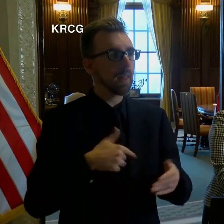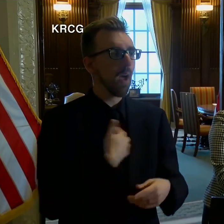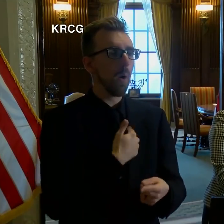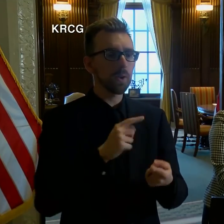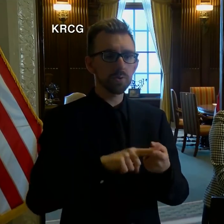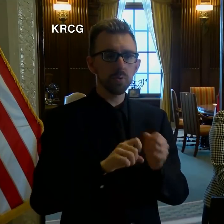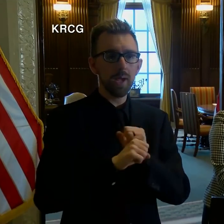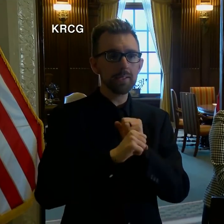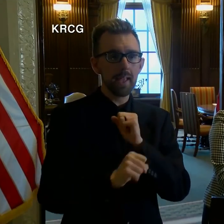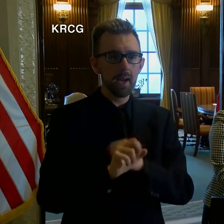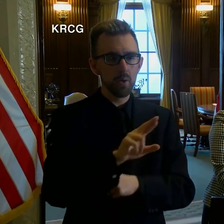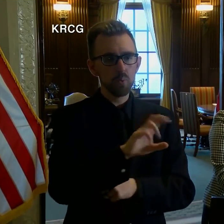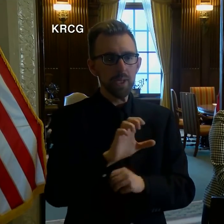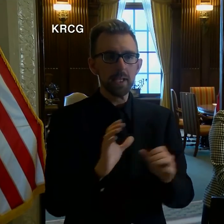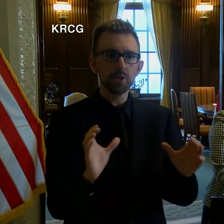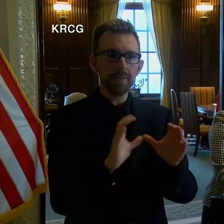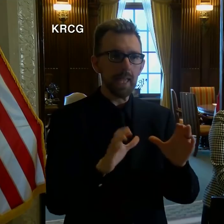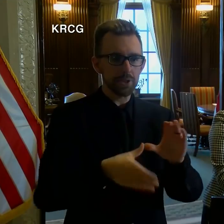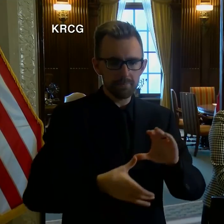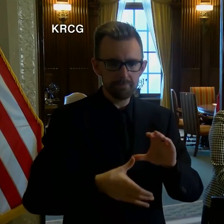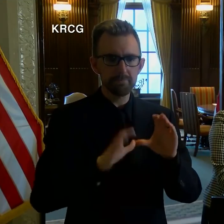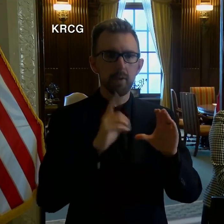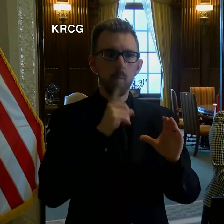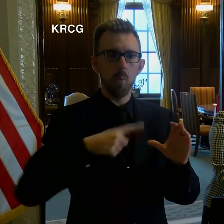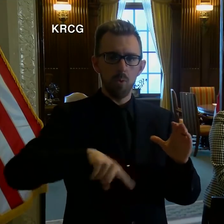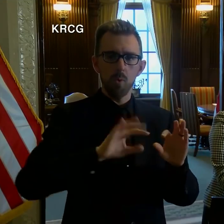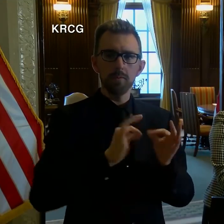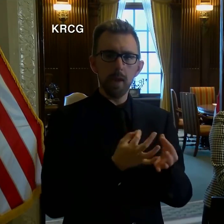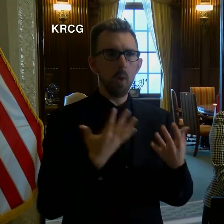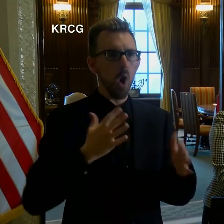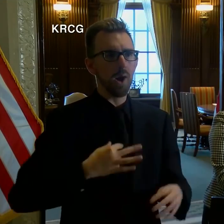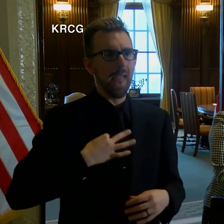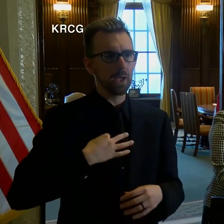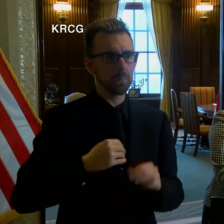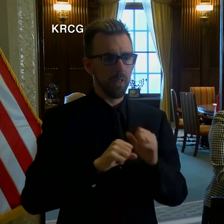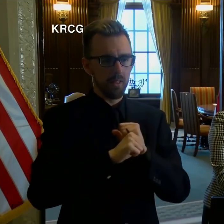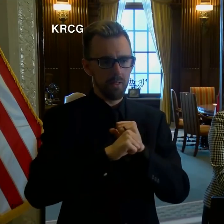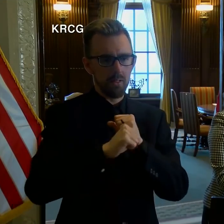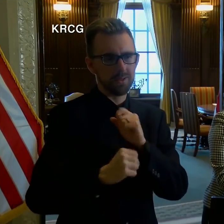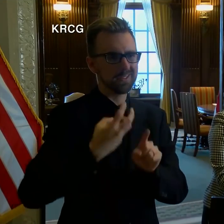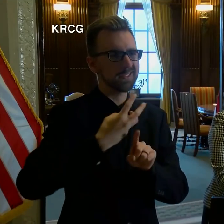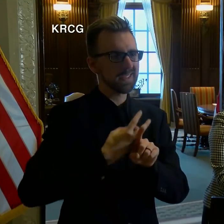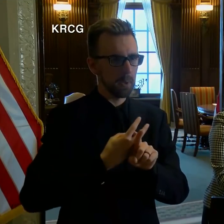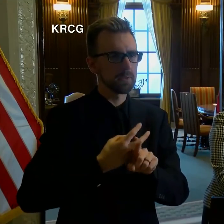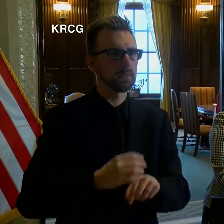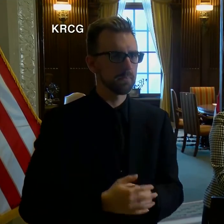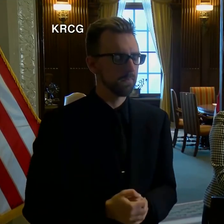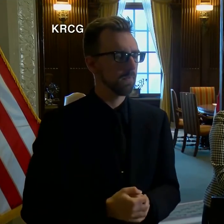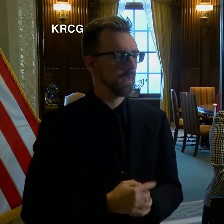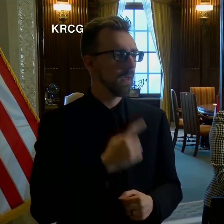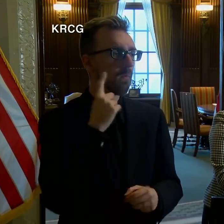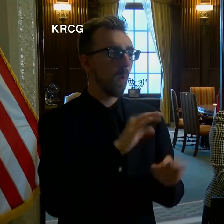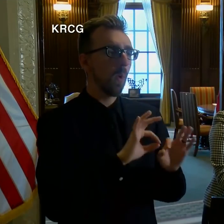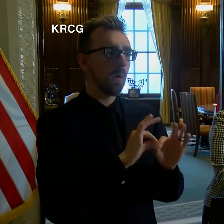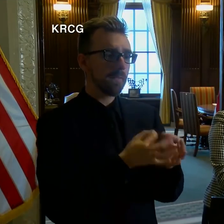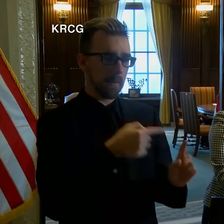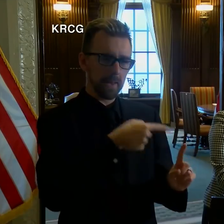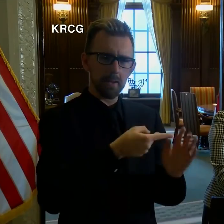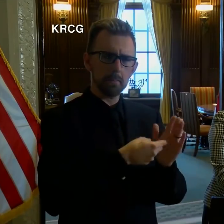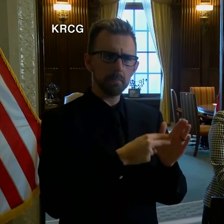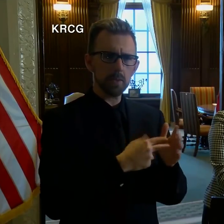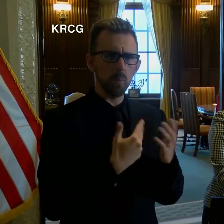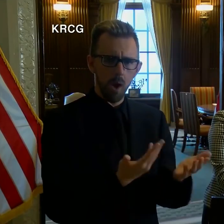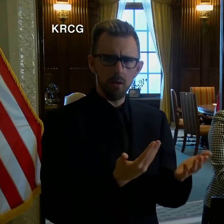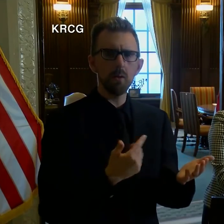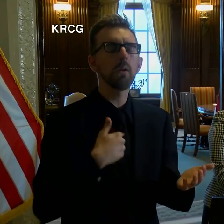recertification for families who are already eligible by six months. So, what that means to a family is if we were